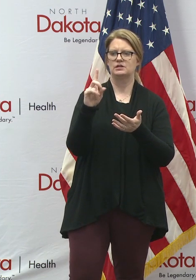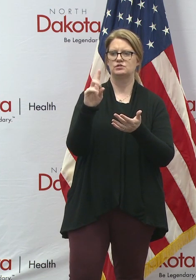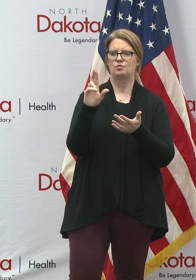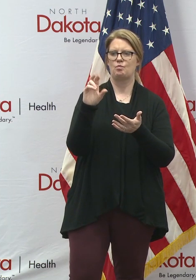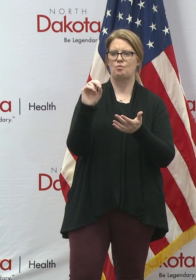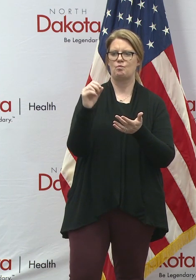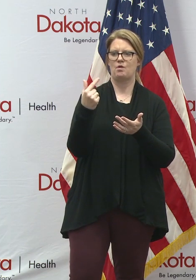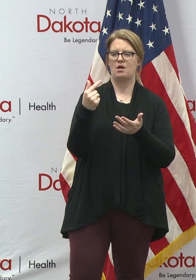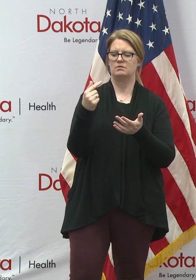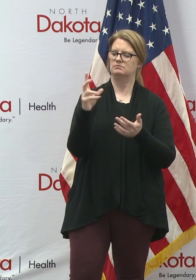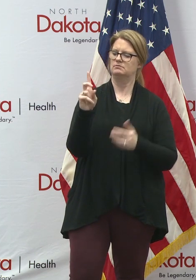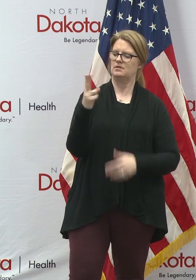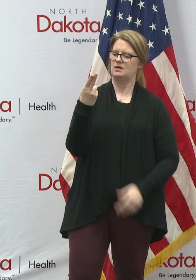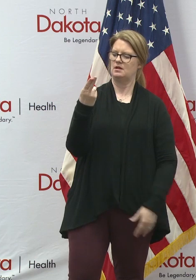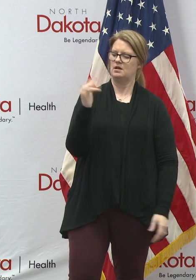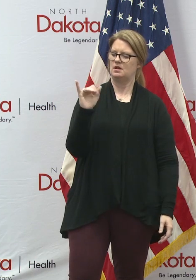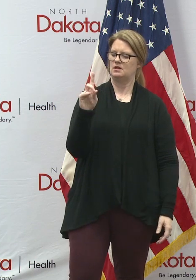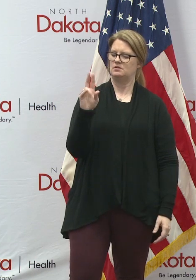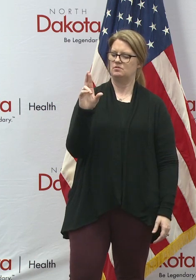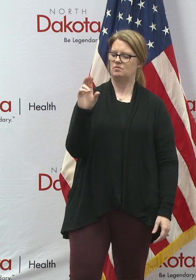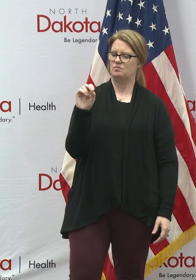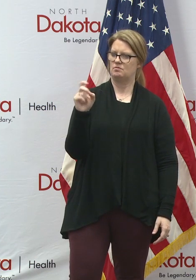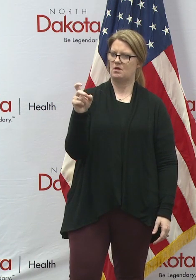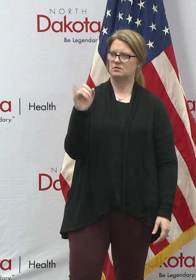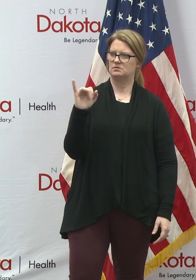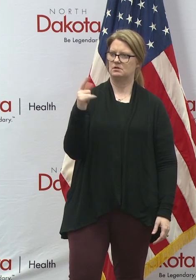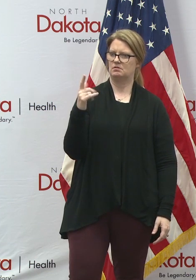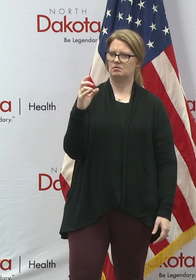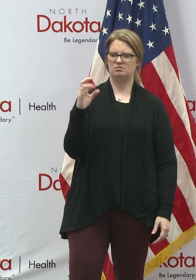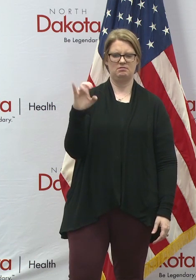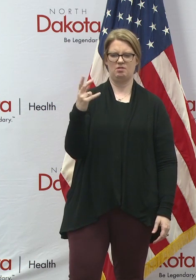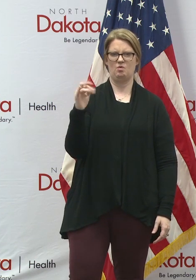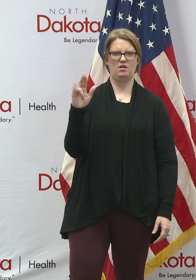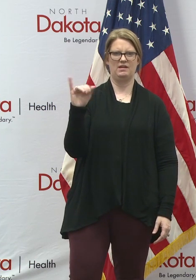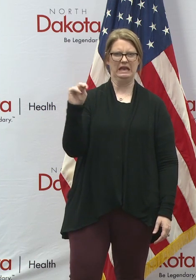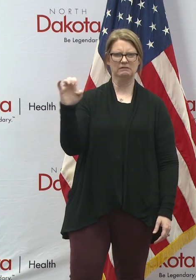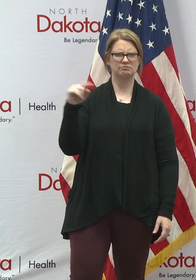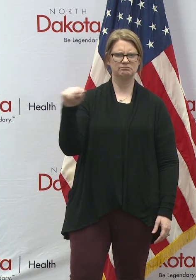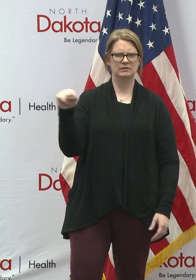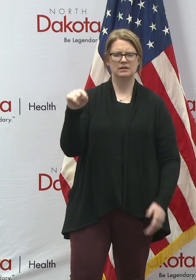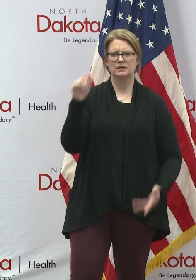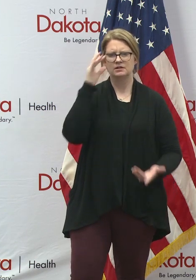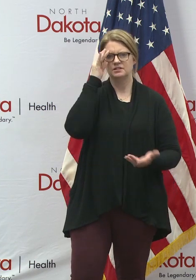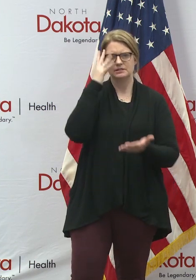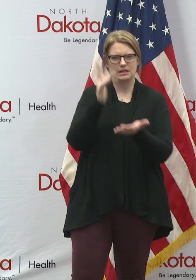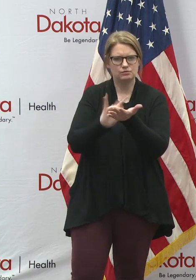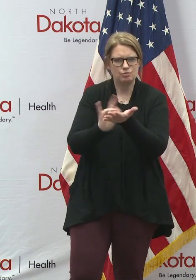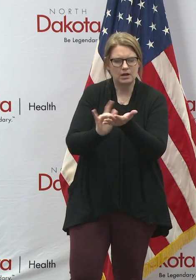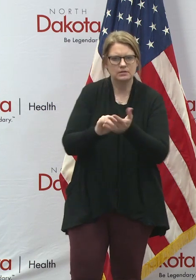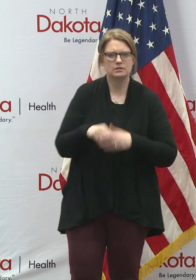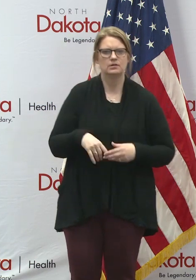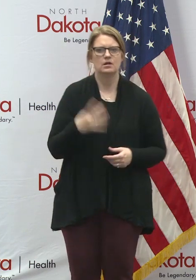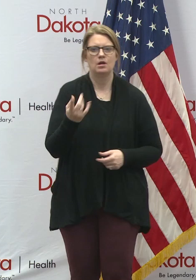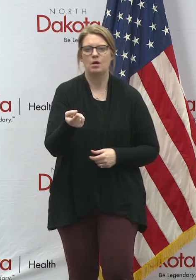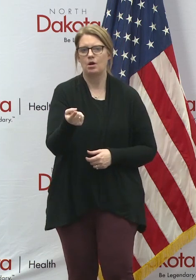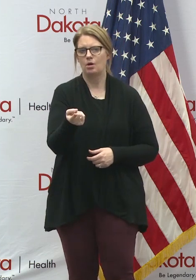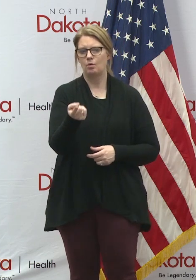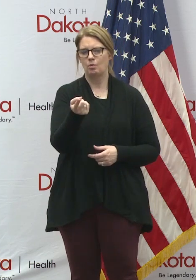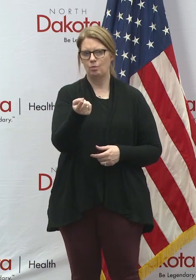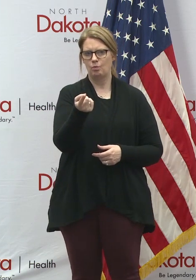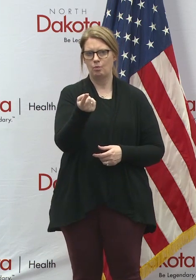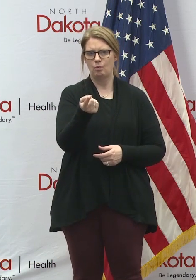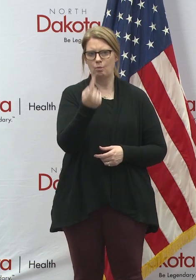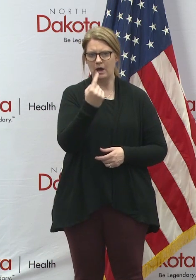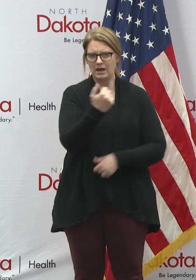believe is how you say it. Has, has North Dakota looked into that at all? Uh, we, we are aware that, uh, at least one hospital, uh,